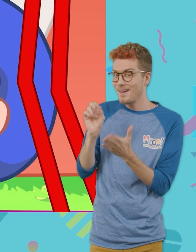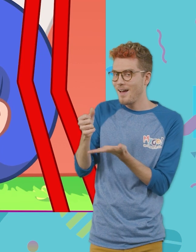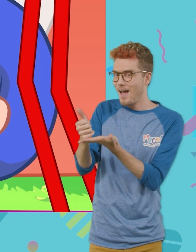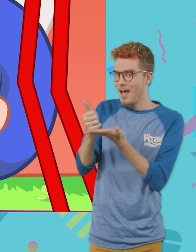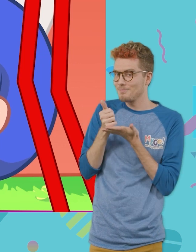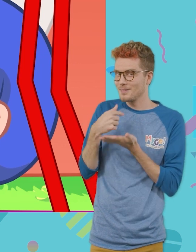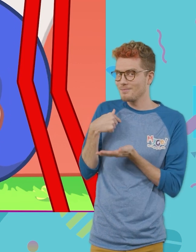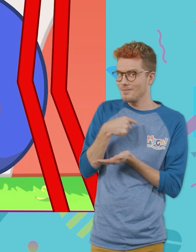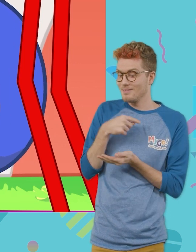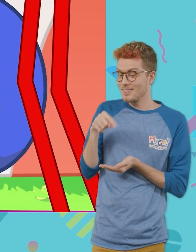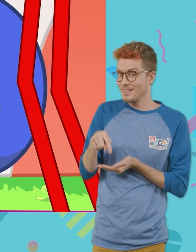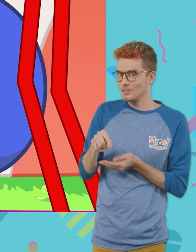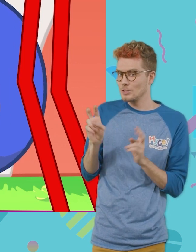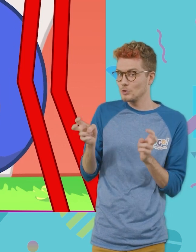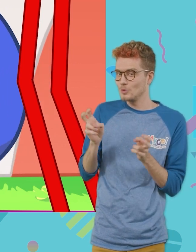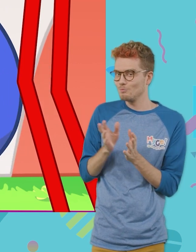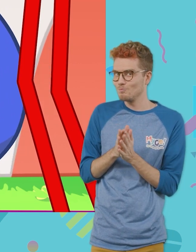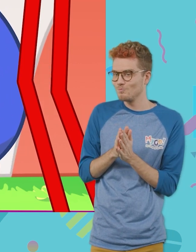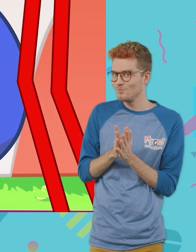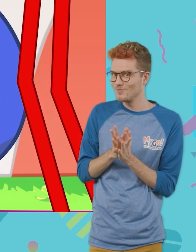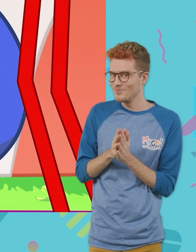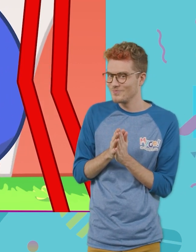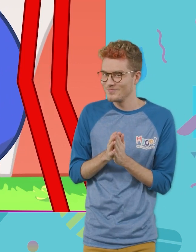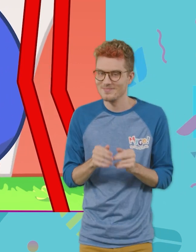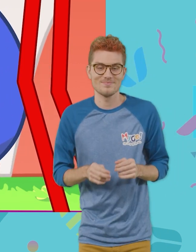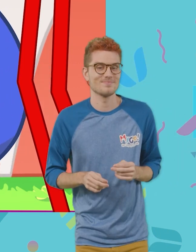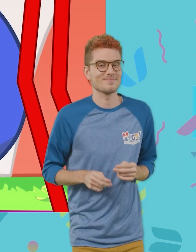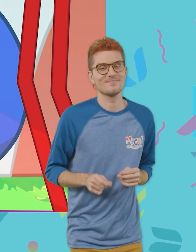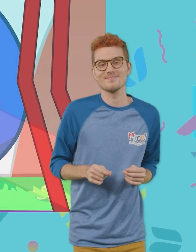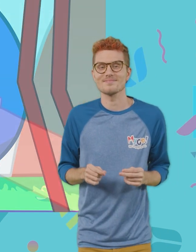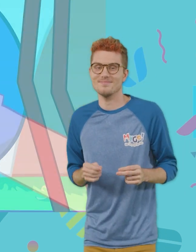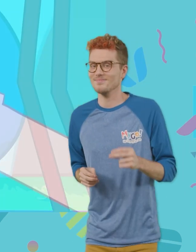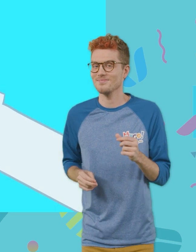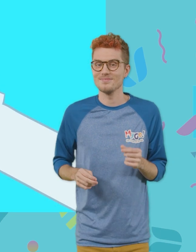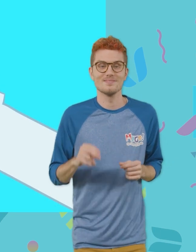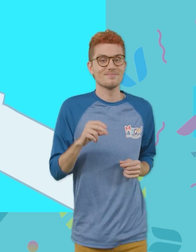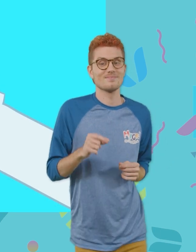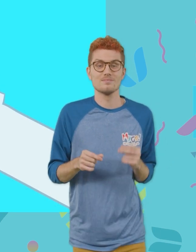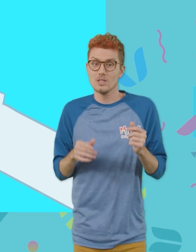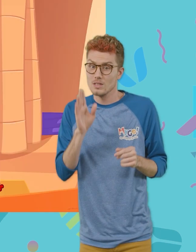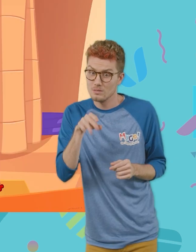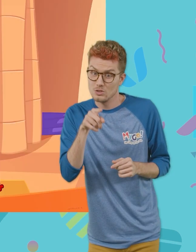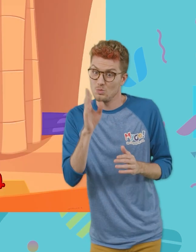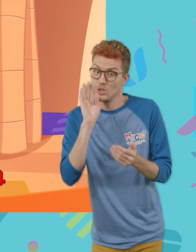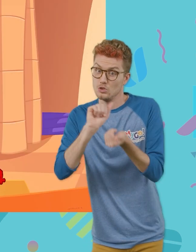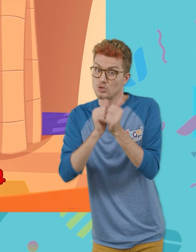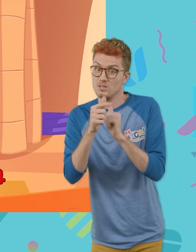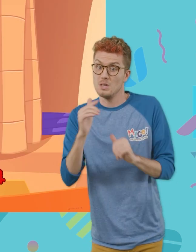I might know a certain professor who could help us with that. This will change you into a grown-up. But